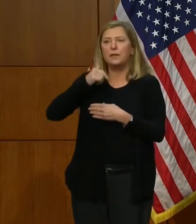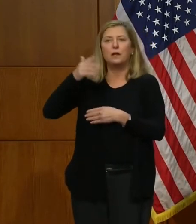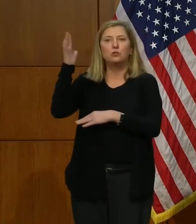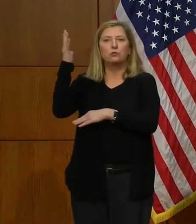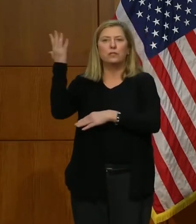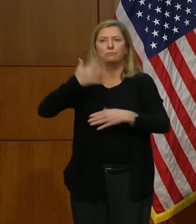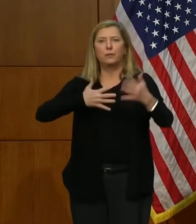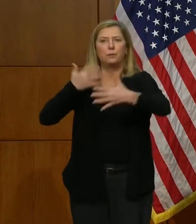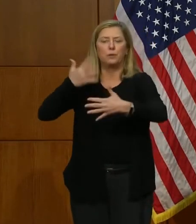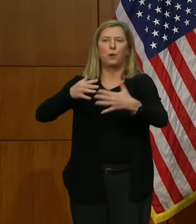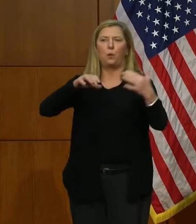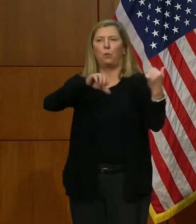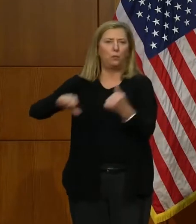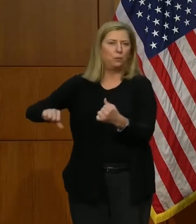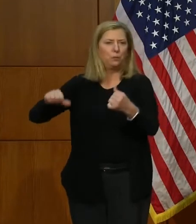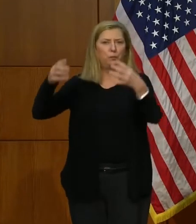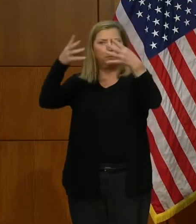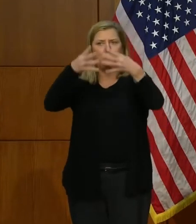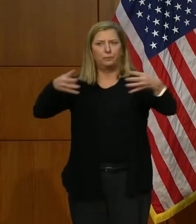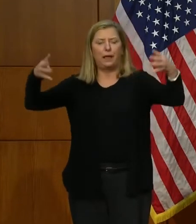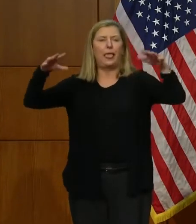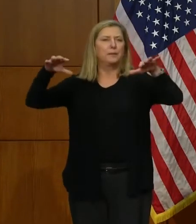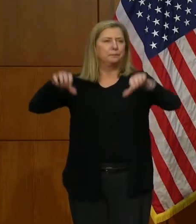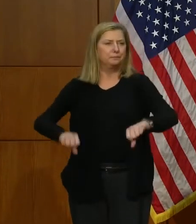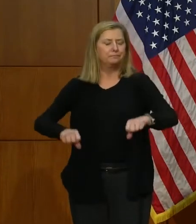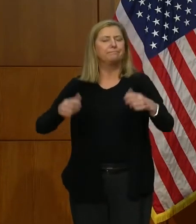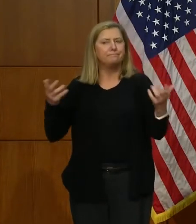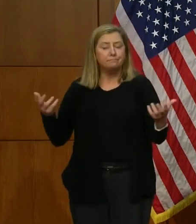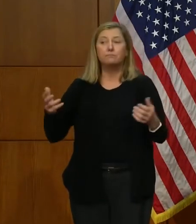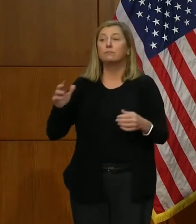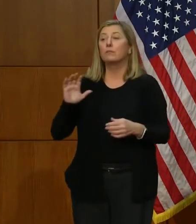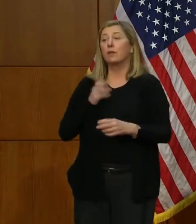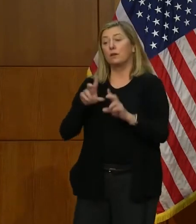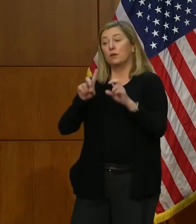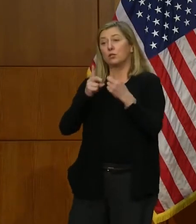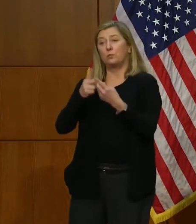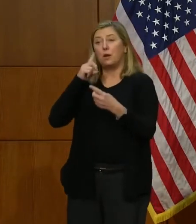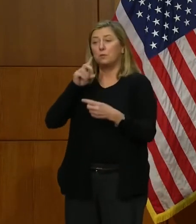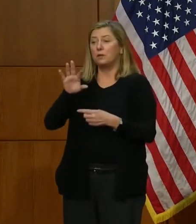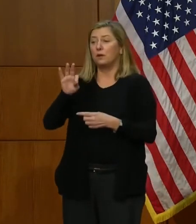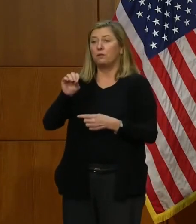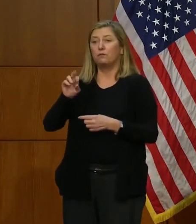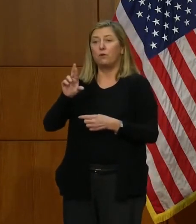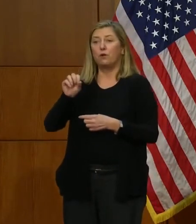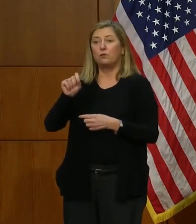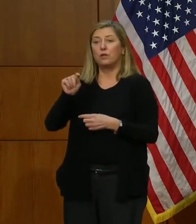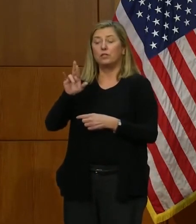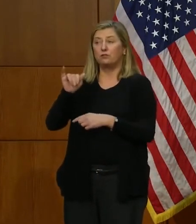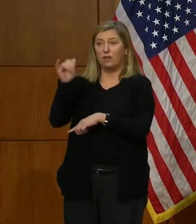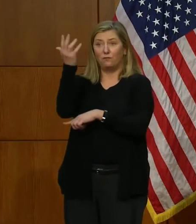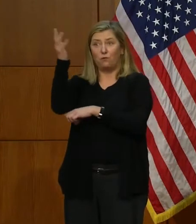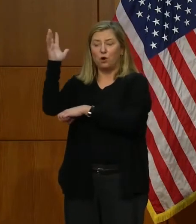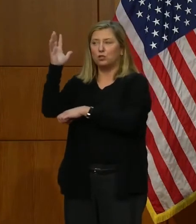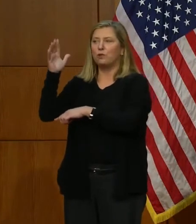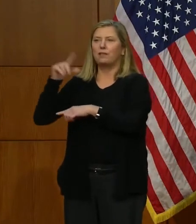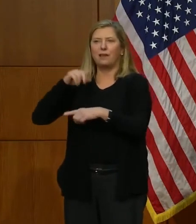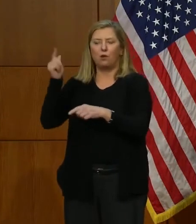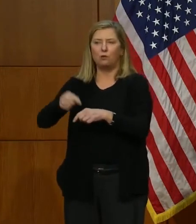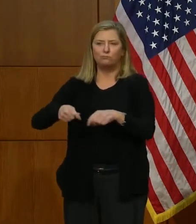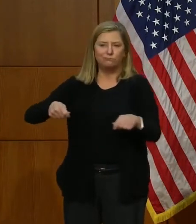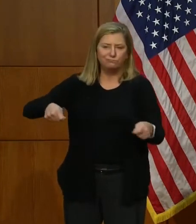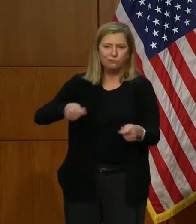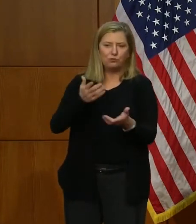trees, and obviously our Department of Forestry is helping. They've been on the scene with chainsaws, the Virginia Department of